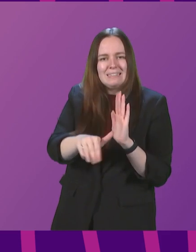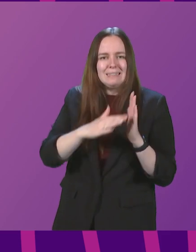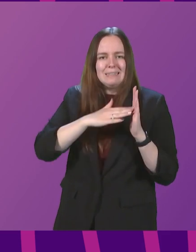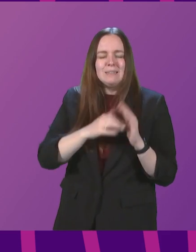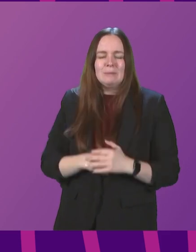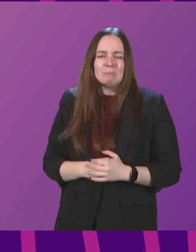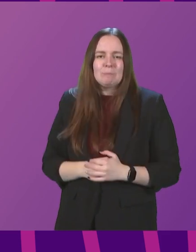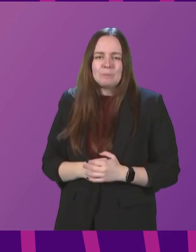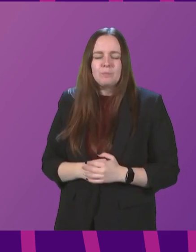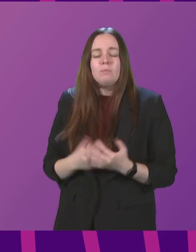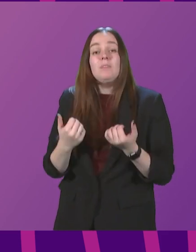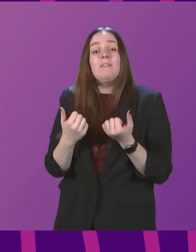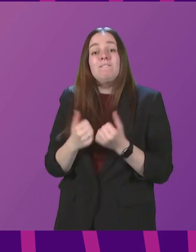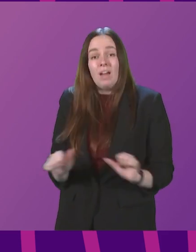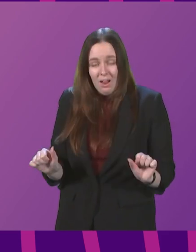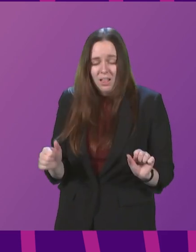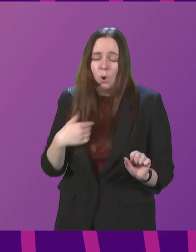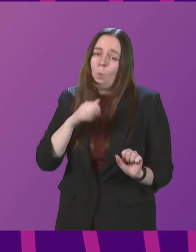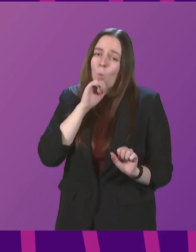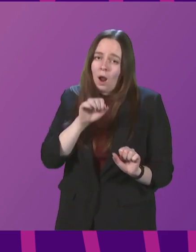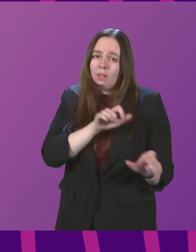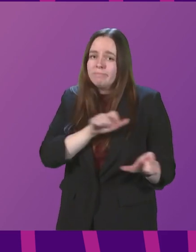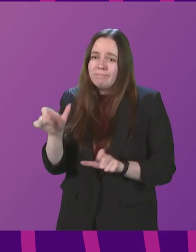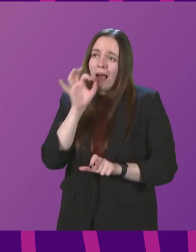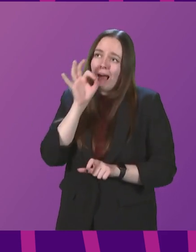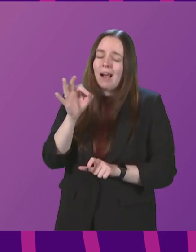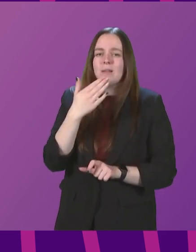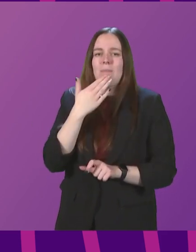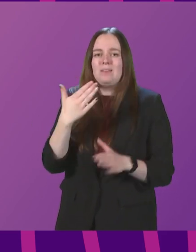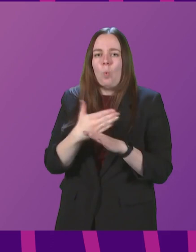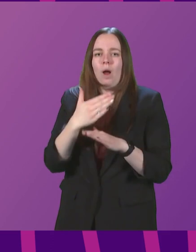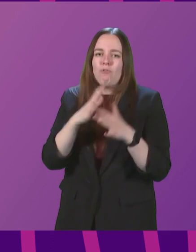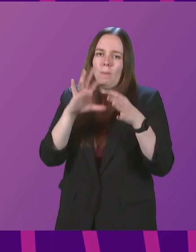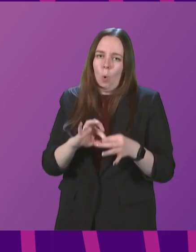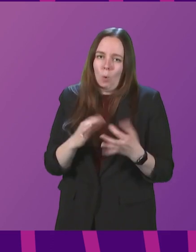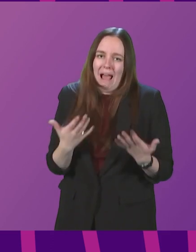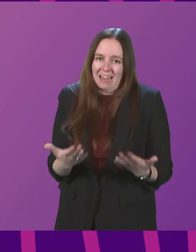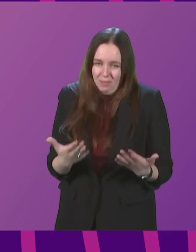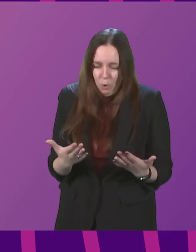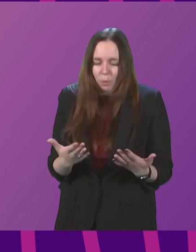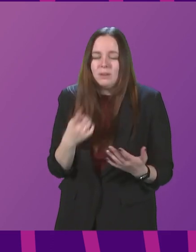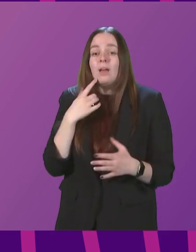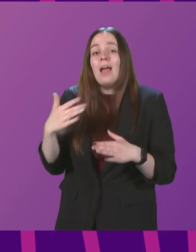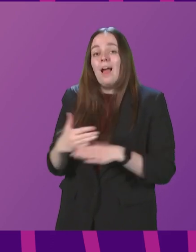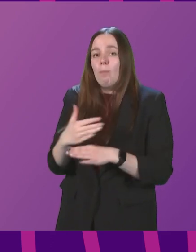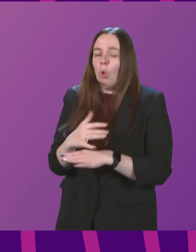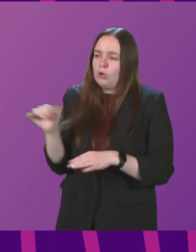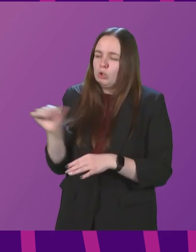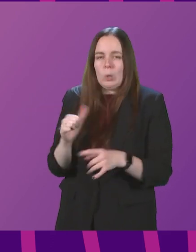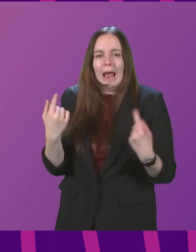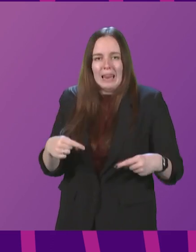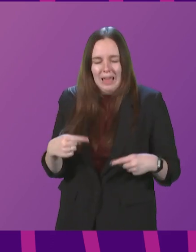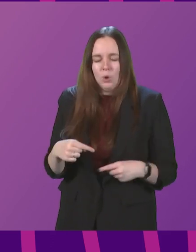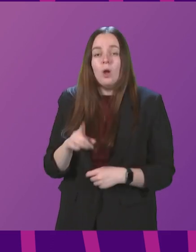Finally, Presidenting Officer, we will continue to ask people to work from home whenever possible at this stage and for employers to facilitate this.